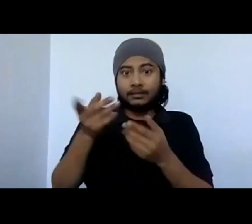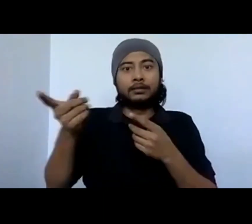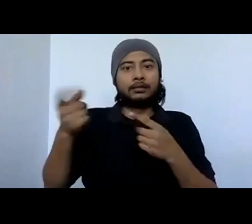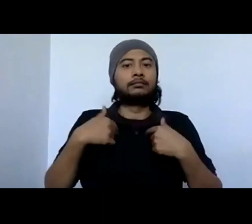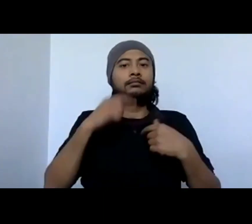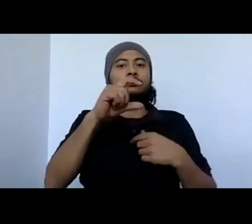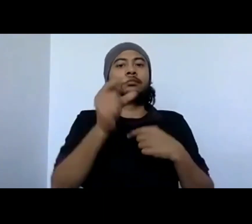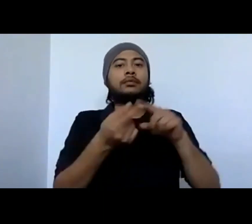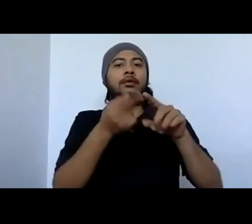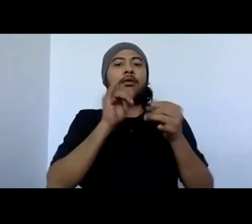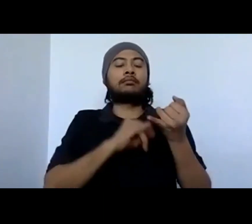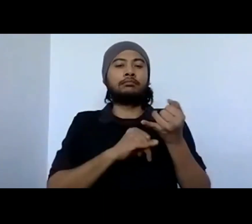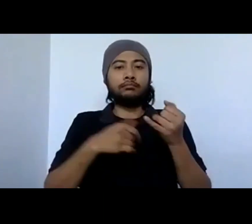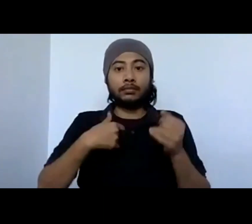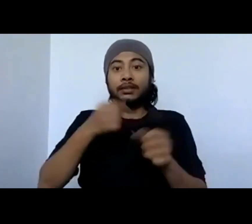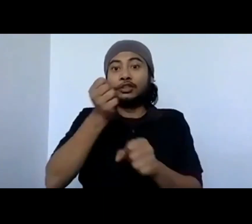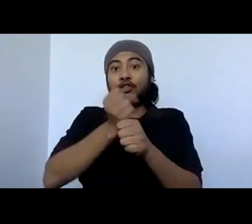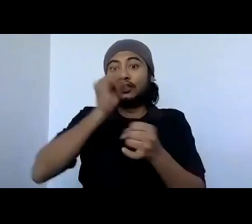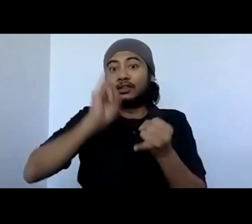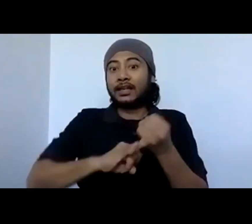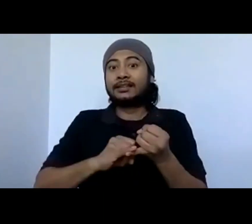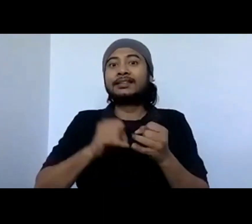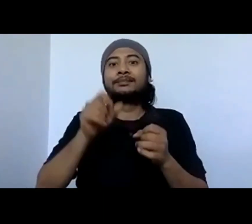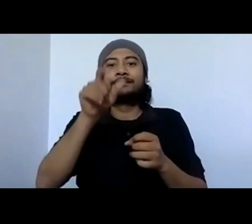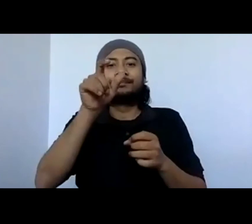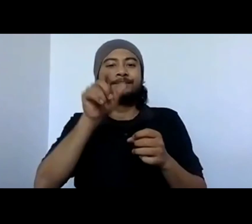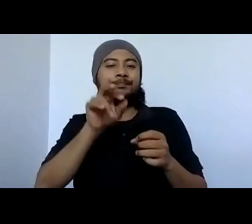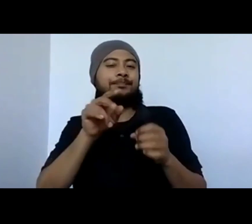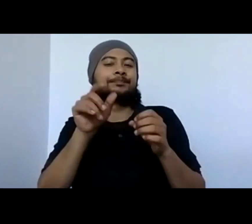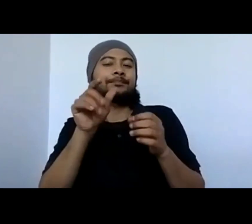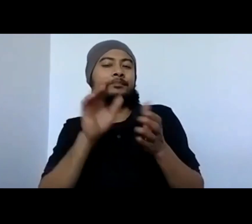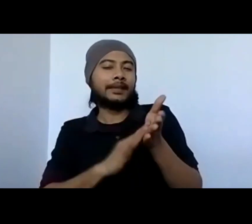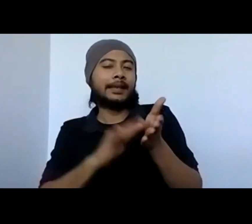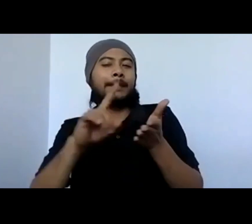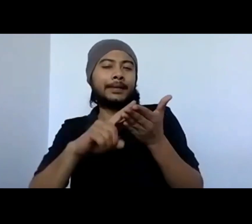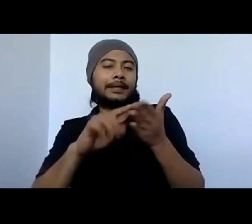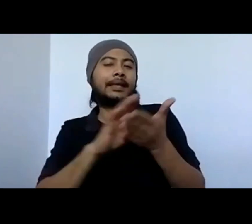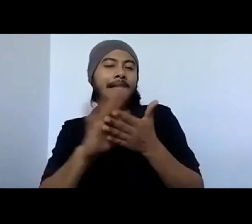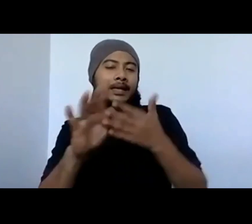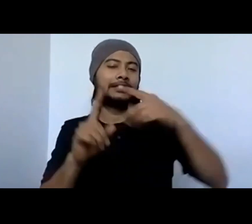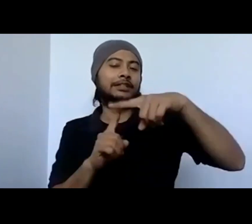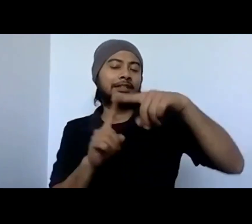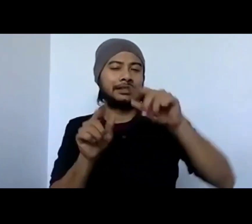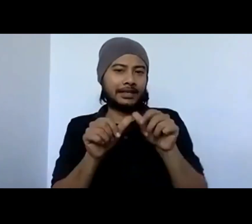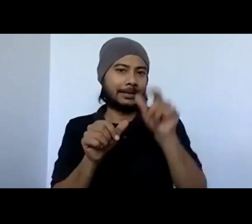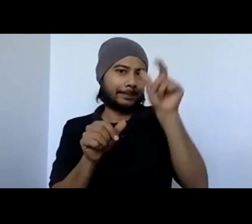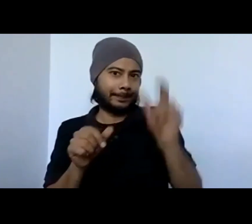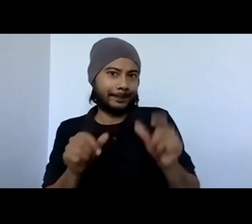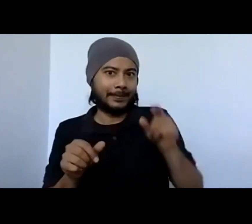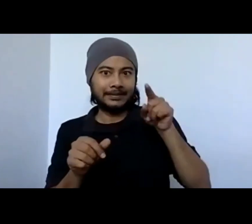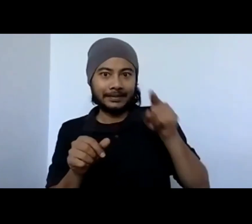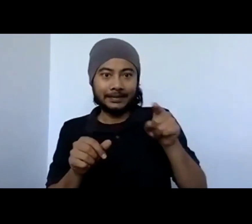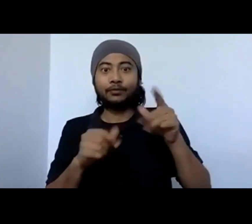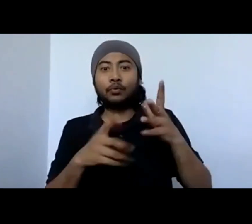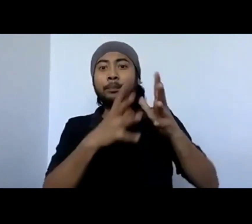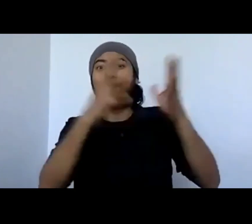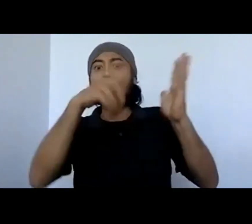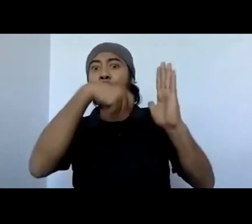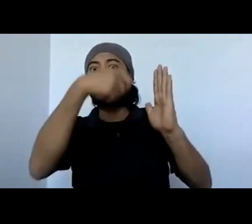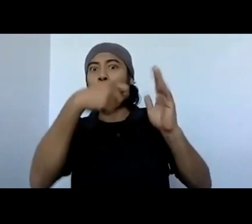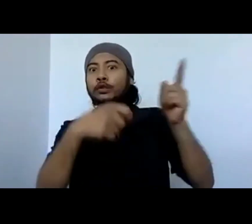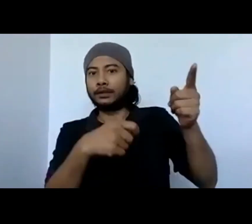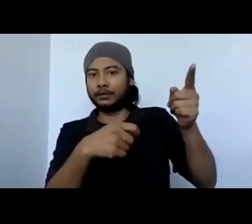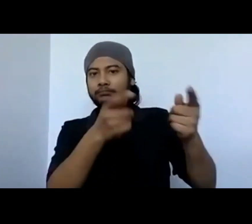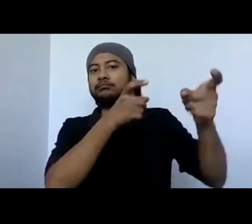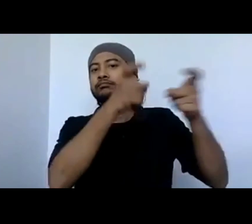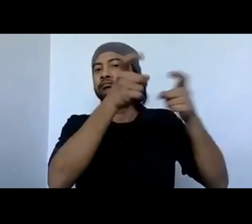Pradeep Singh Mehta, who happens to be at the helm of, you know, larger initiatives. He's been part of the